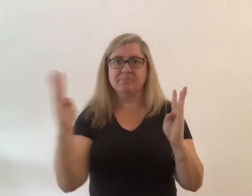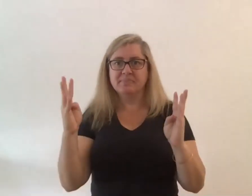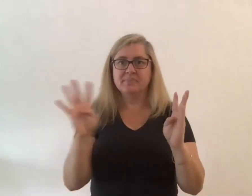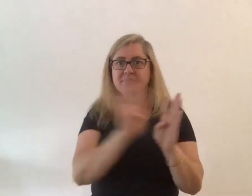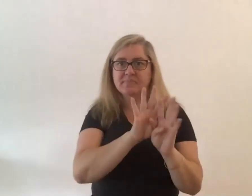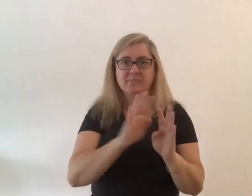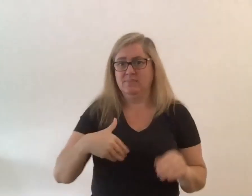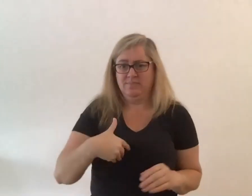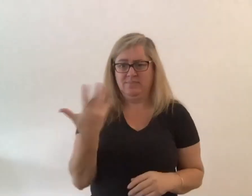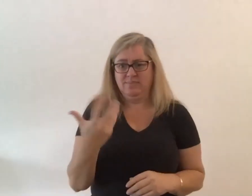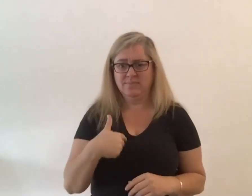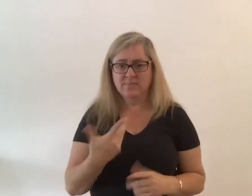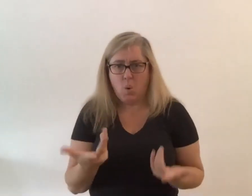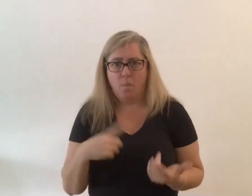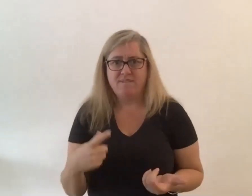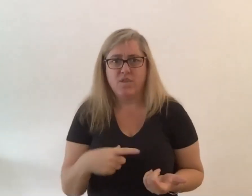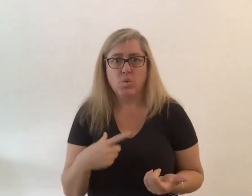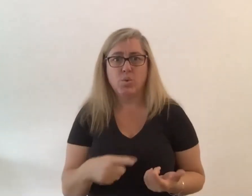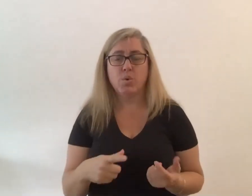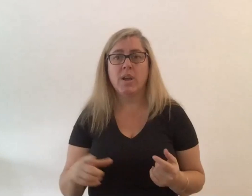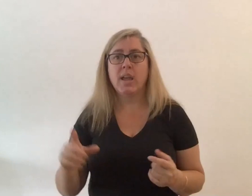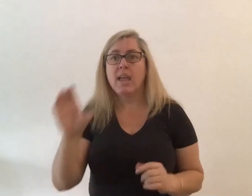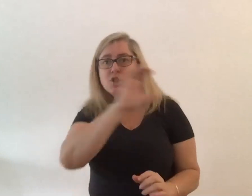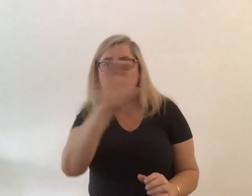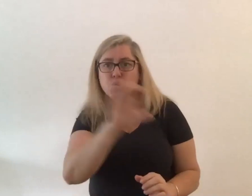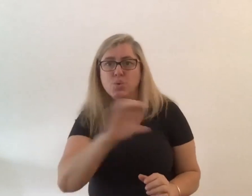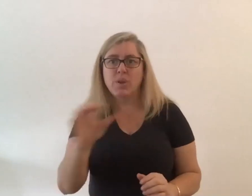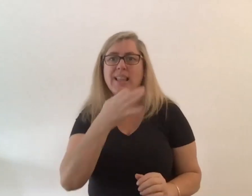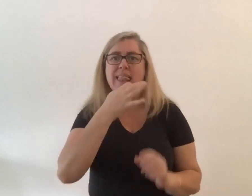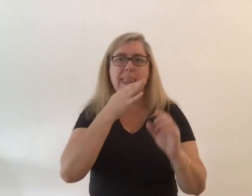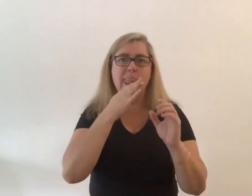yeah yeah and even now with zoom you know we're all in little boxes in rows